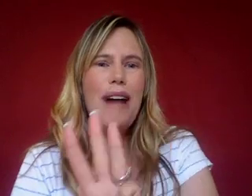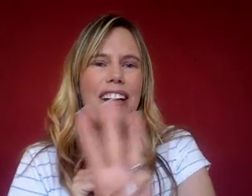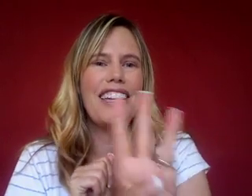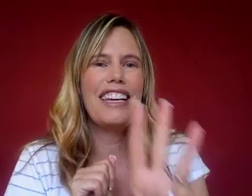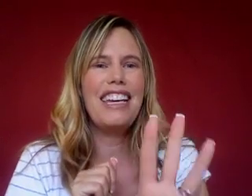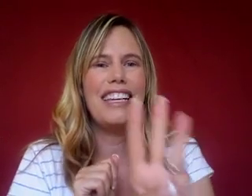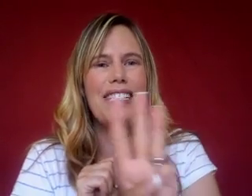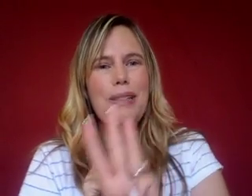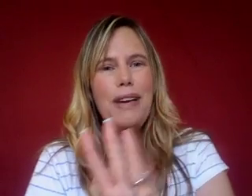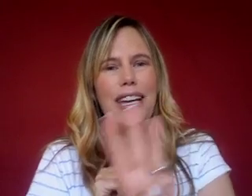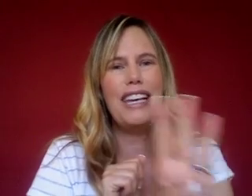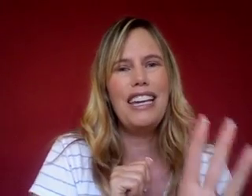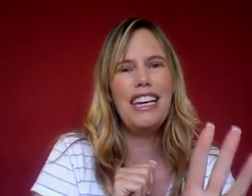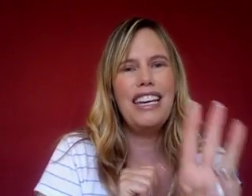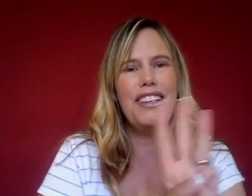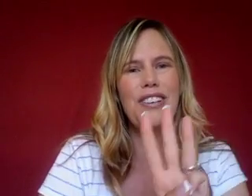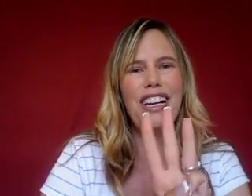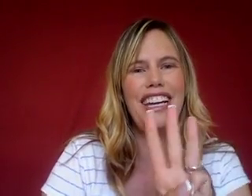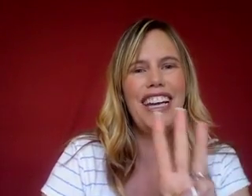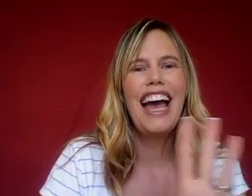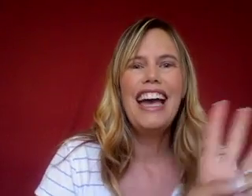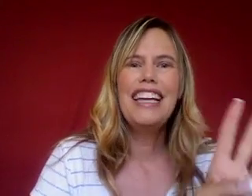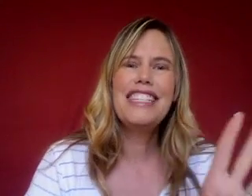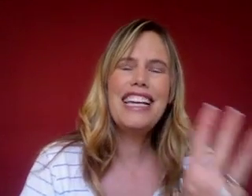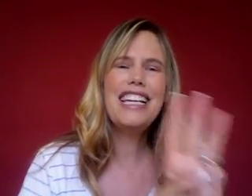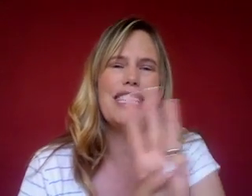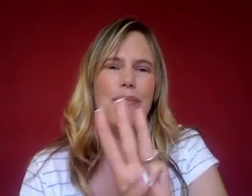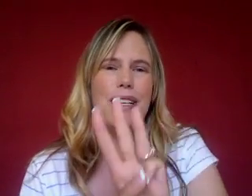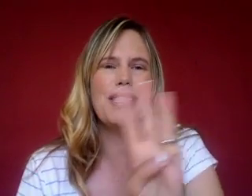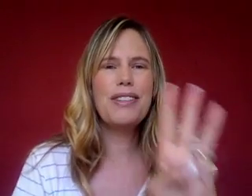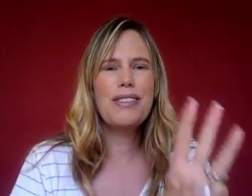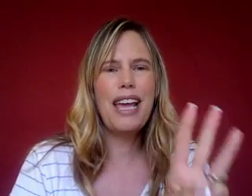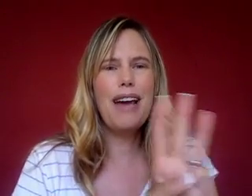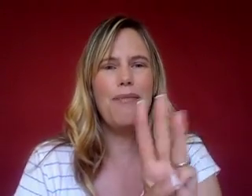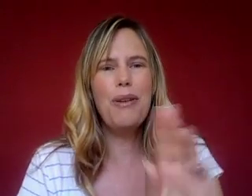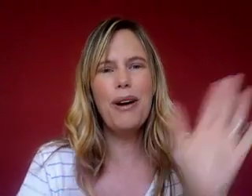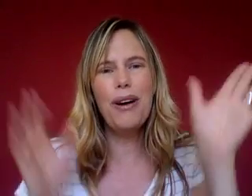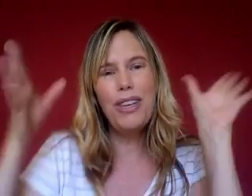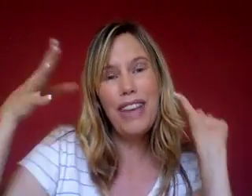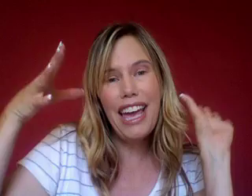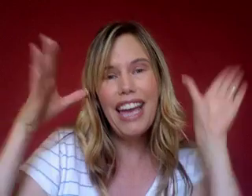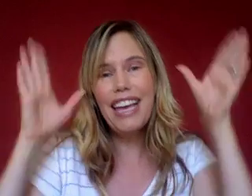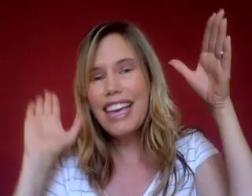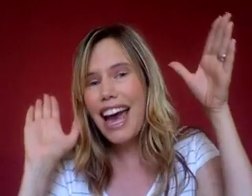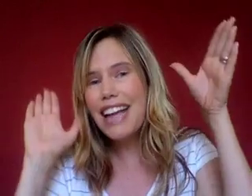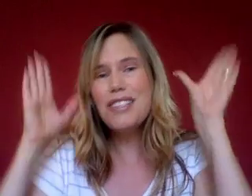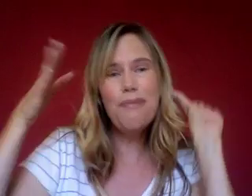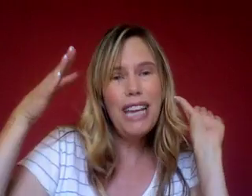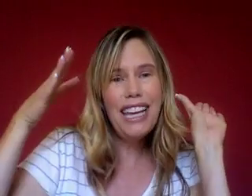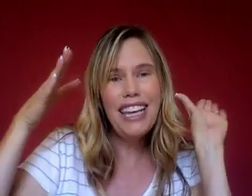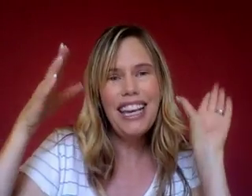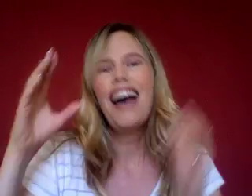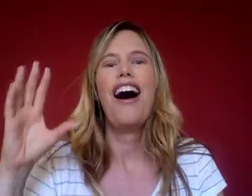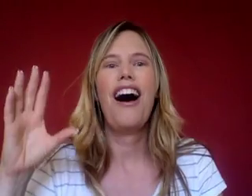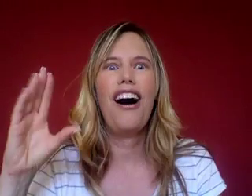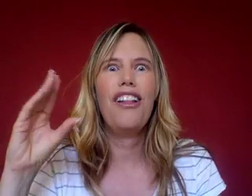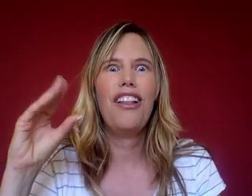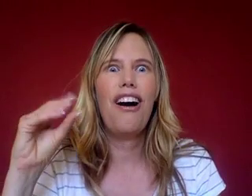monkeys swinging in a tree. Teasy, Mr. Samuel, you can't catch me. Along